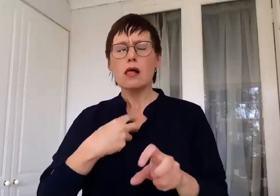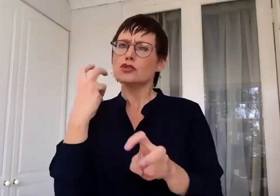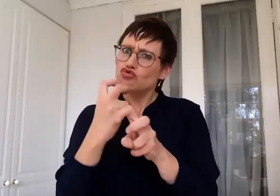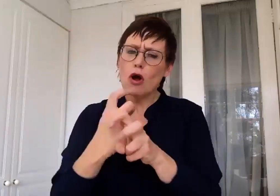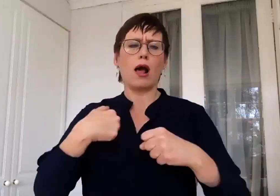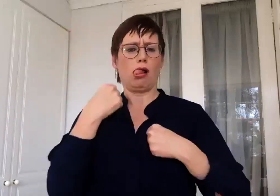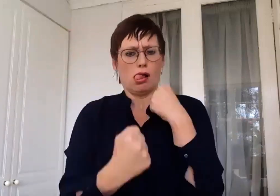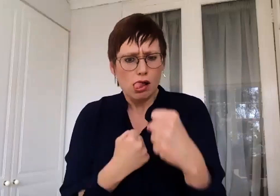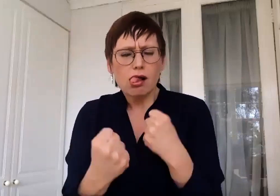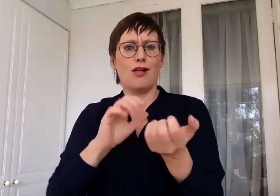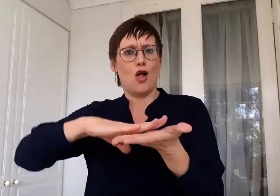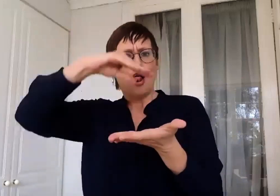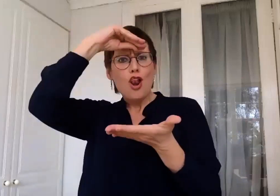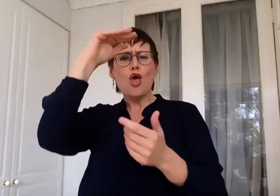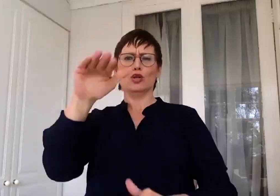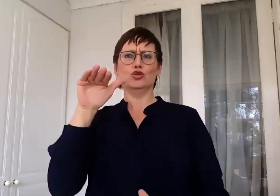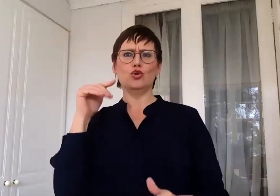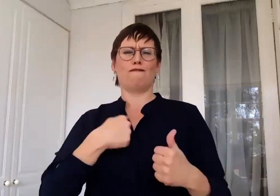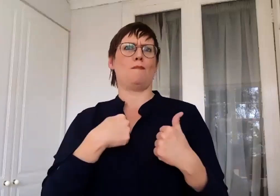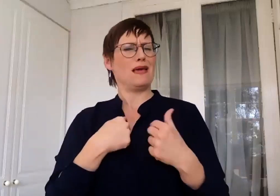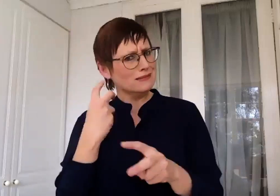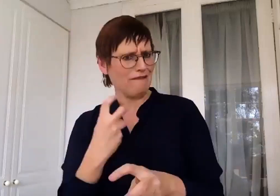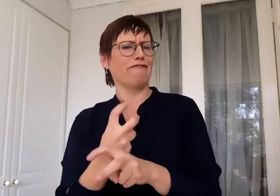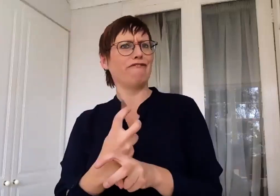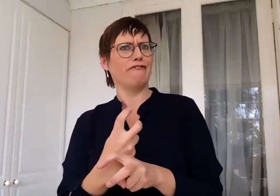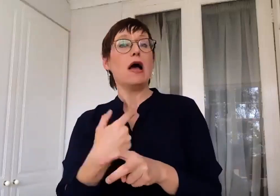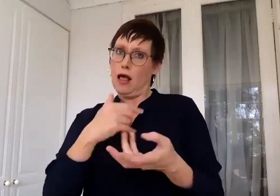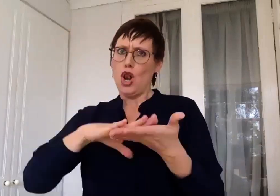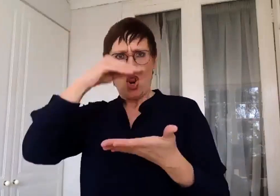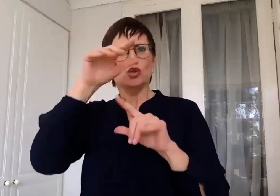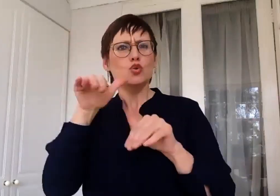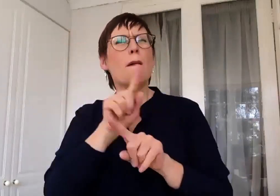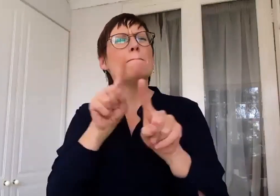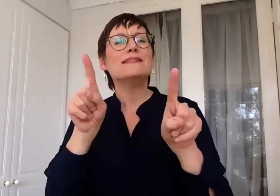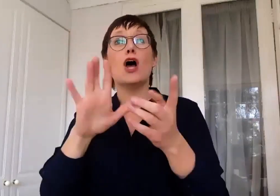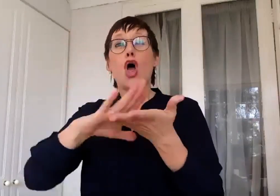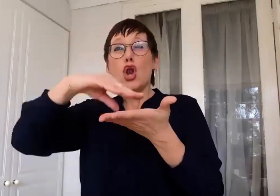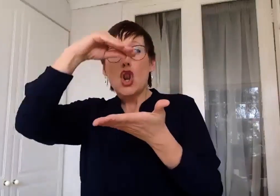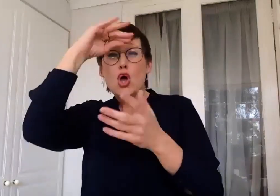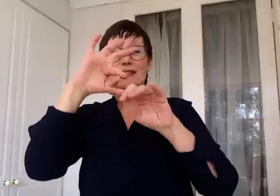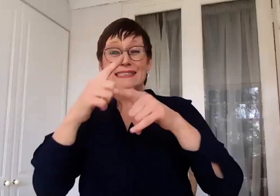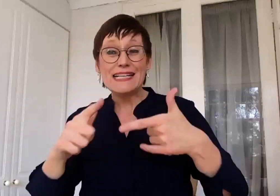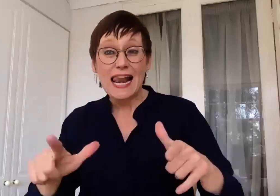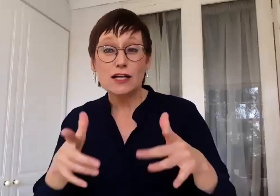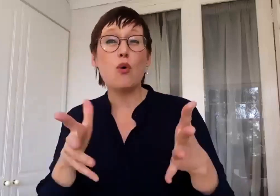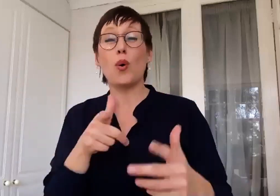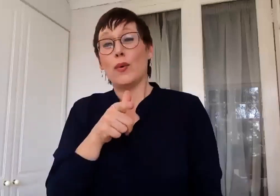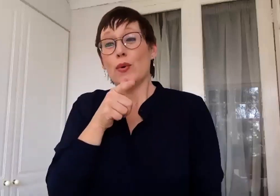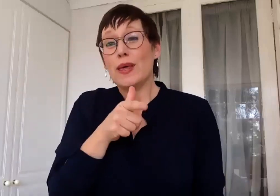So in this I've fallen out of Zulu. It's tough. I'm still learning it. But to learn sign language, for people who are oral,